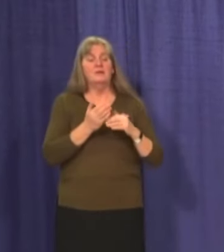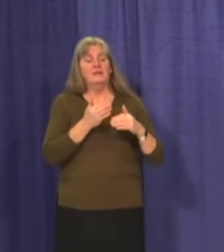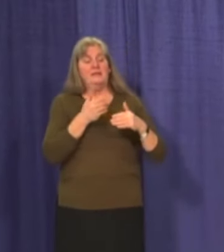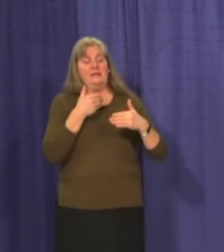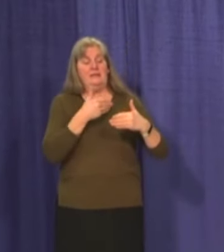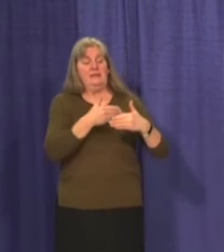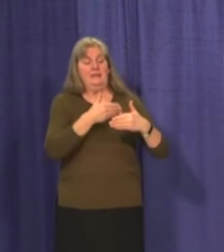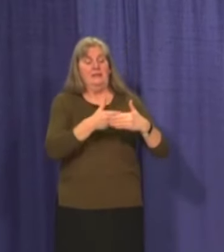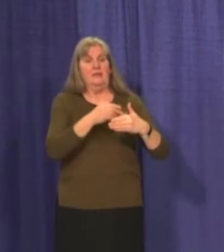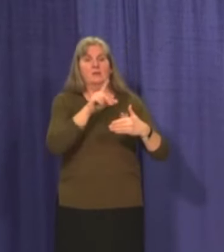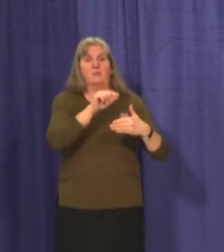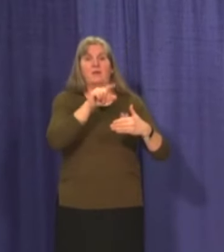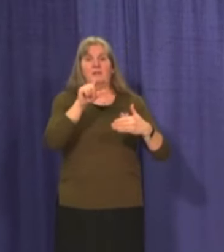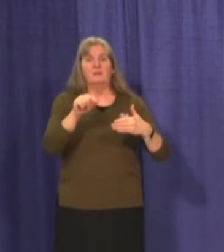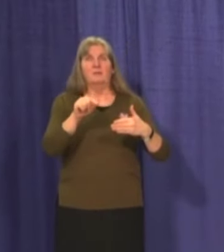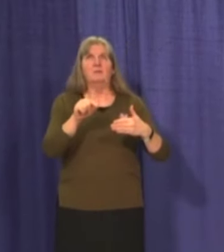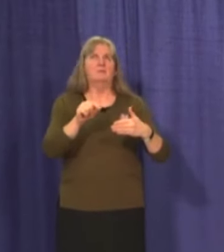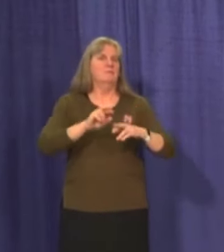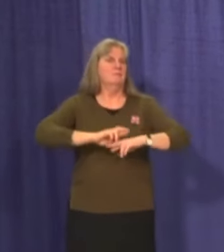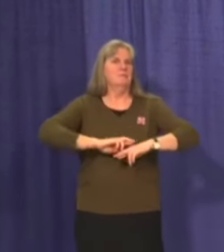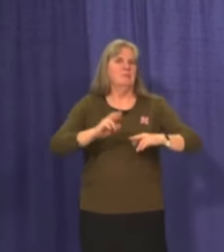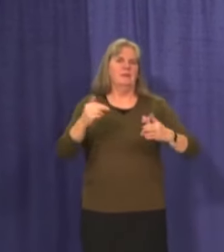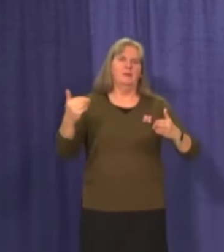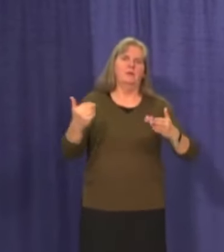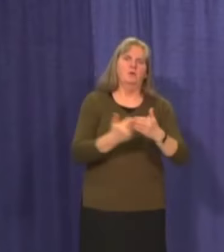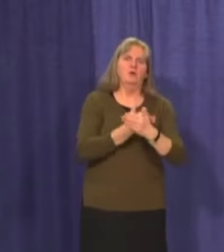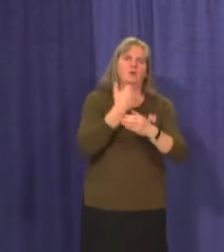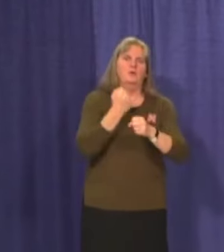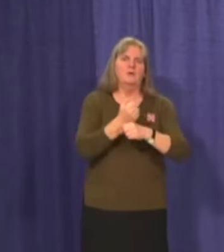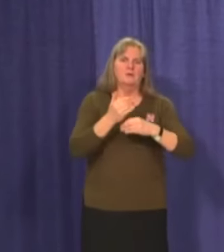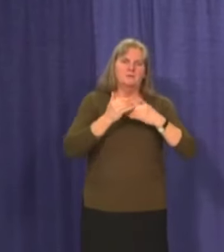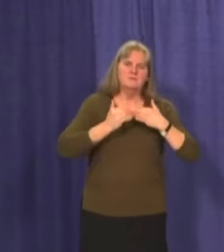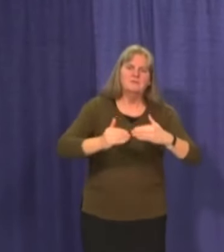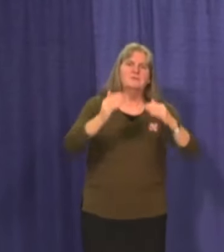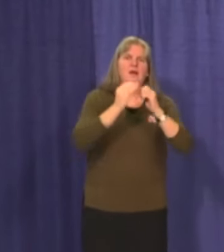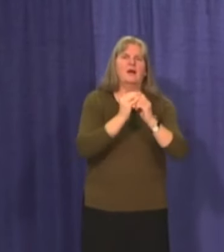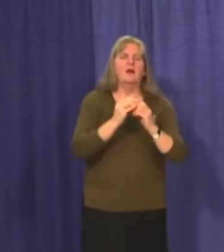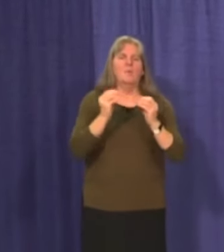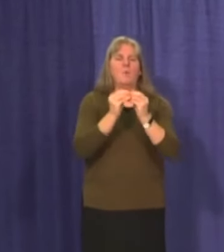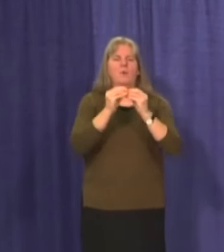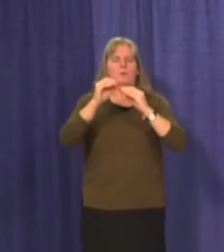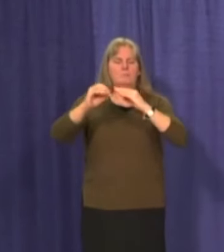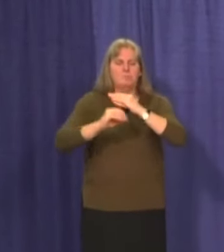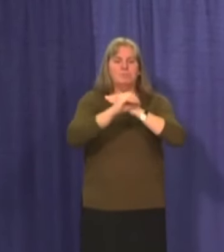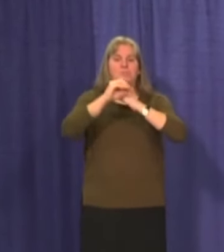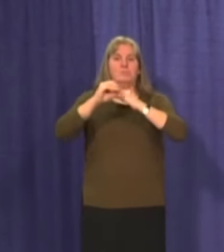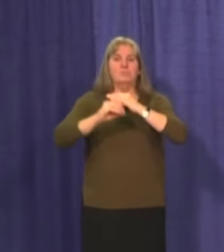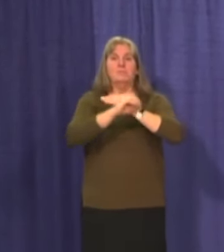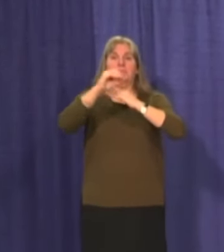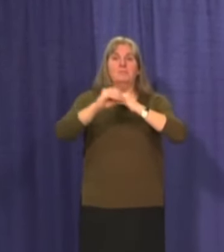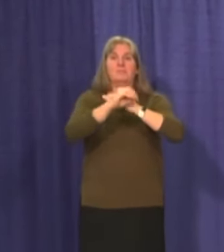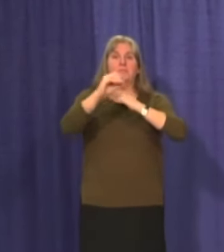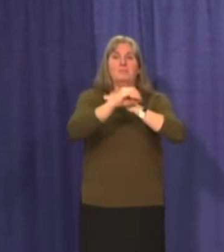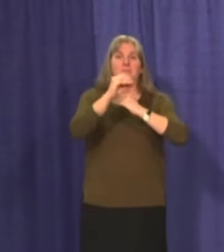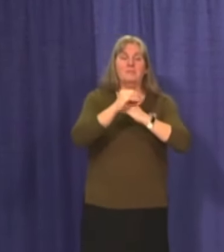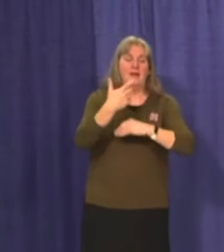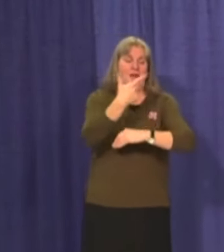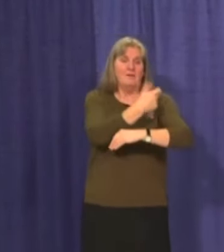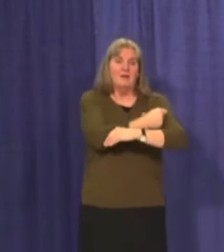definitely felt ready for a new year. The return of light, a fresh start, the arrival of vaccine.